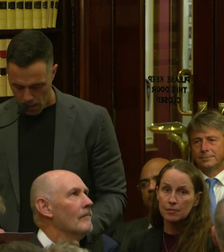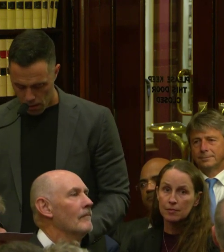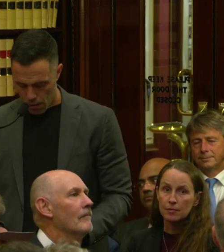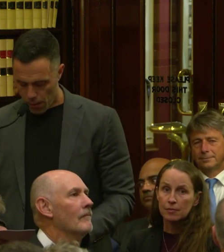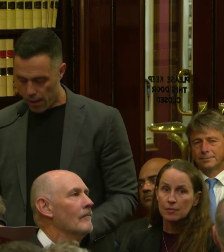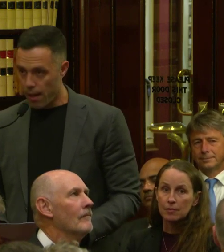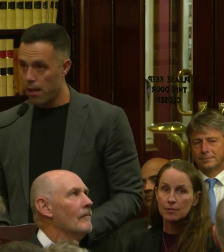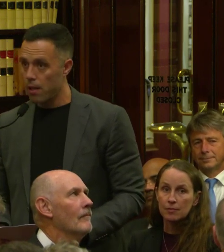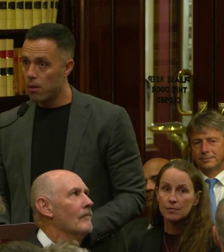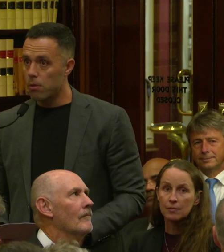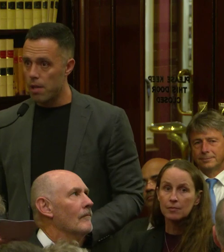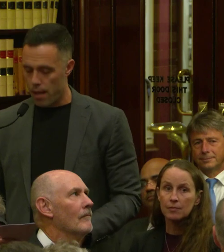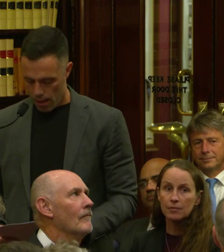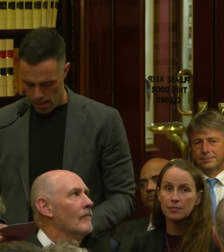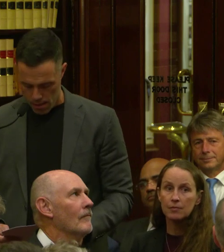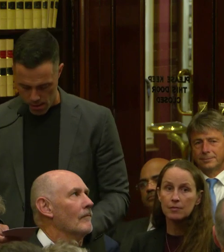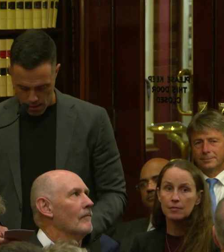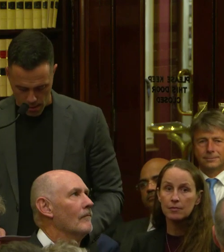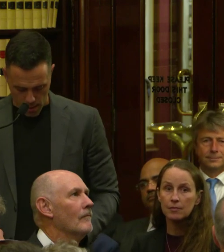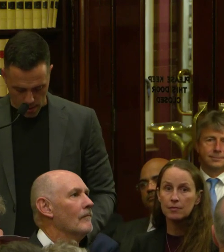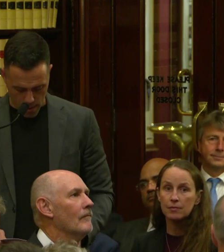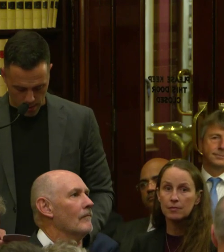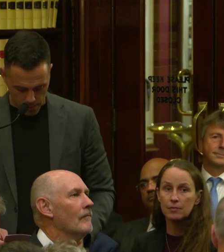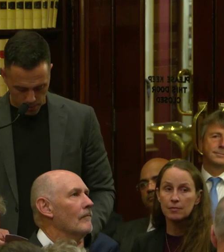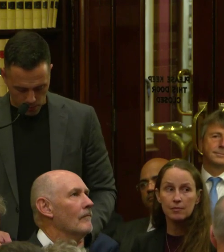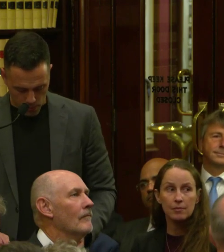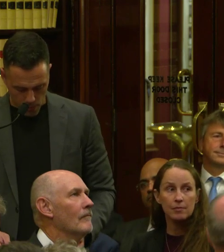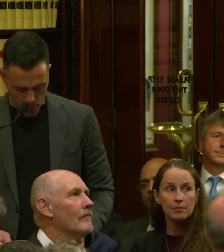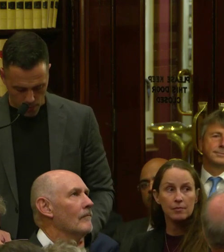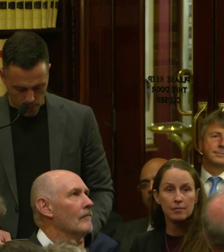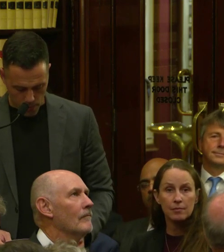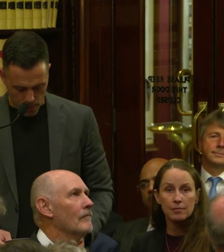gira wa ya kujaga ngai.